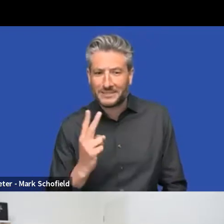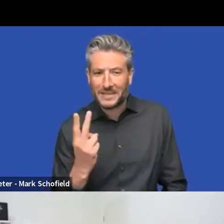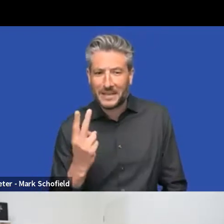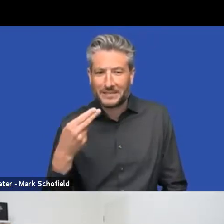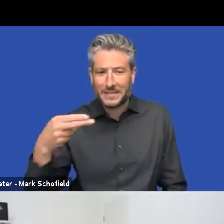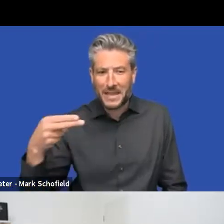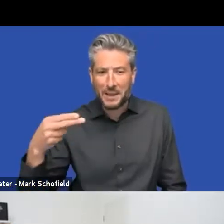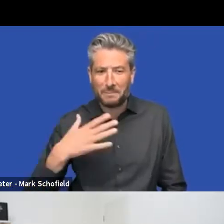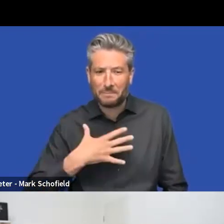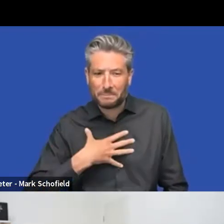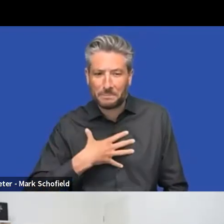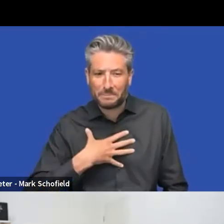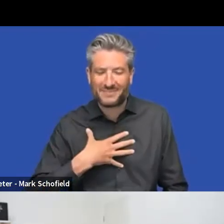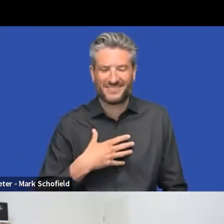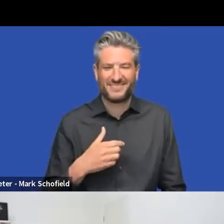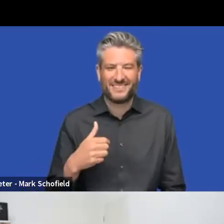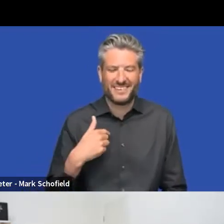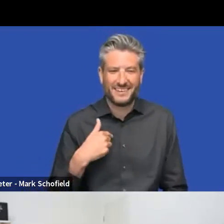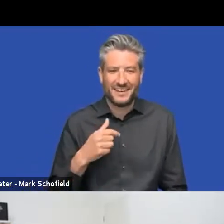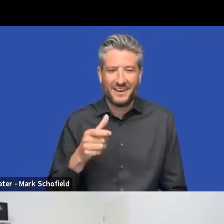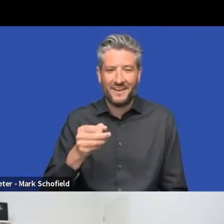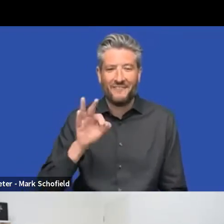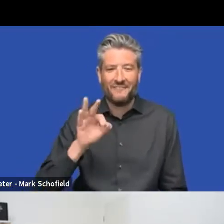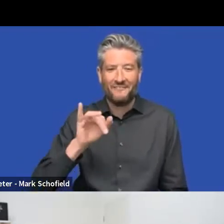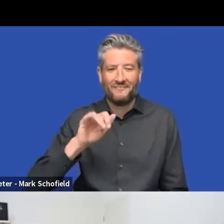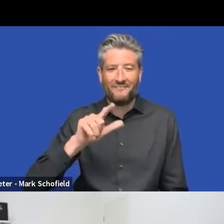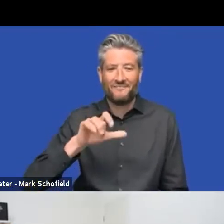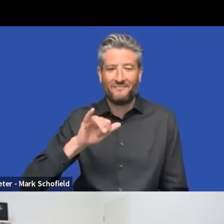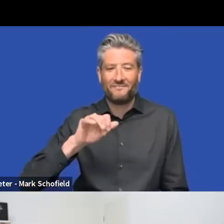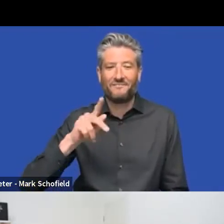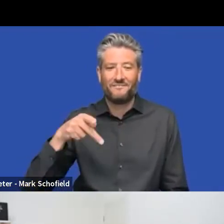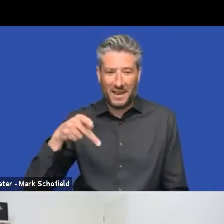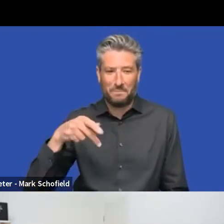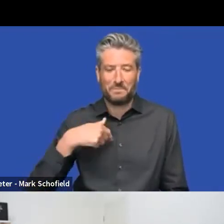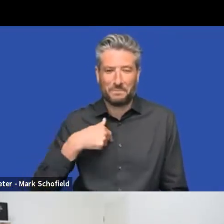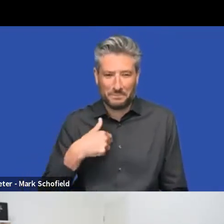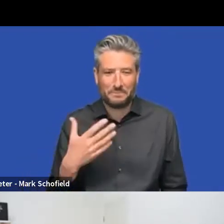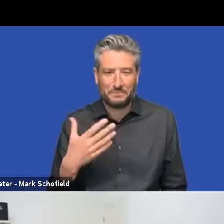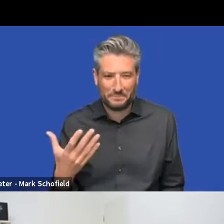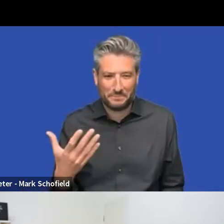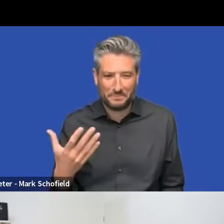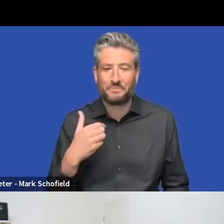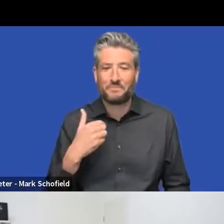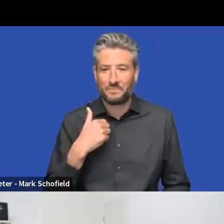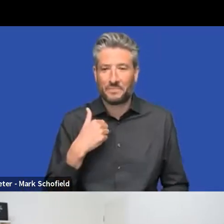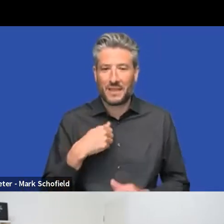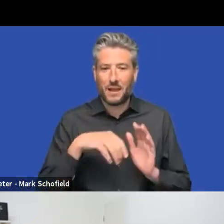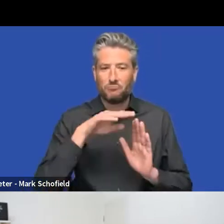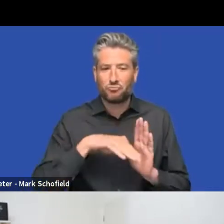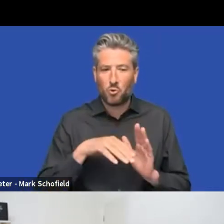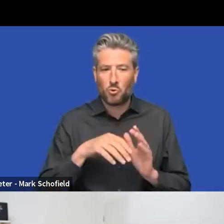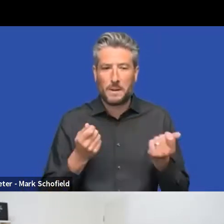Beckenbarsson, and I'm the program manager for CMS. So I kind of have the